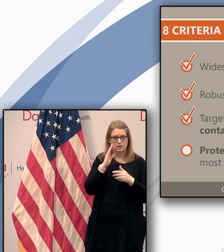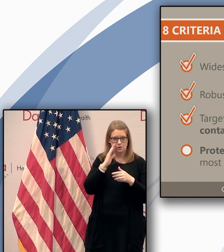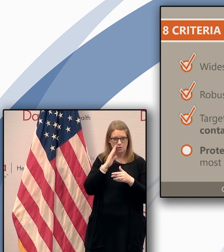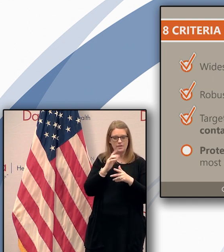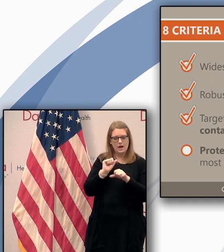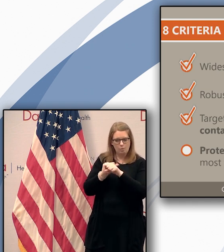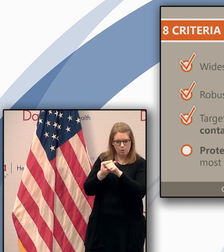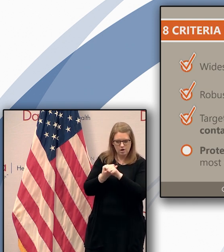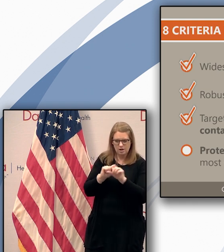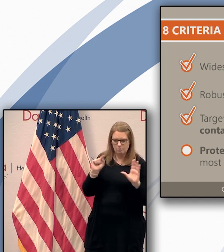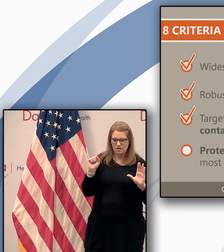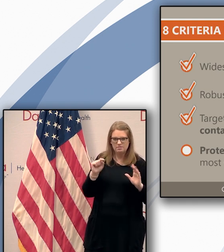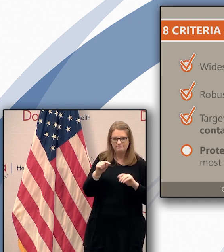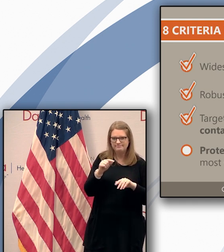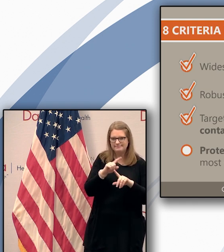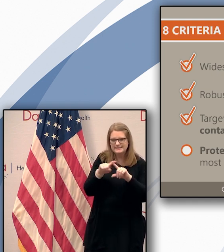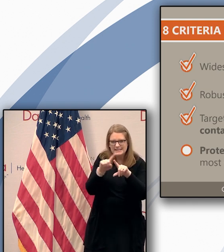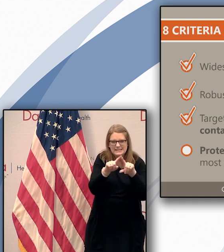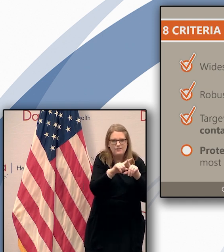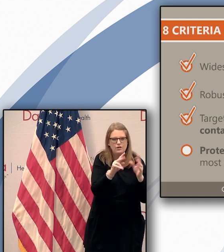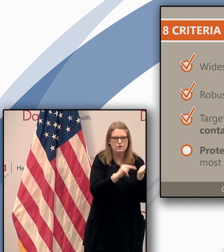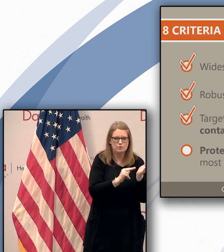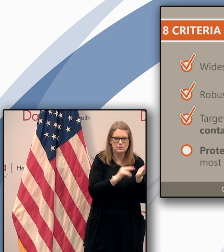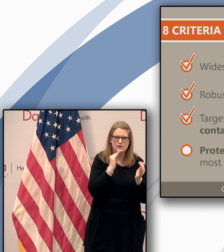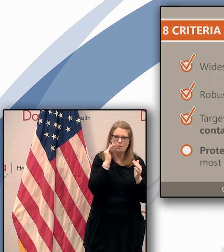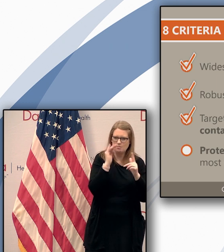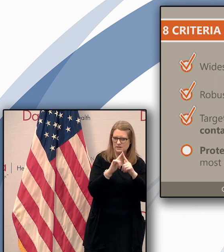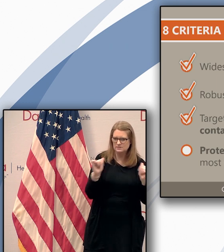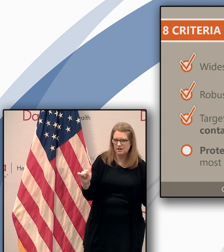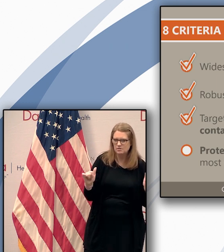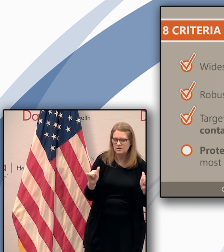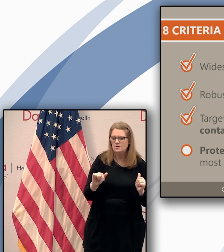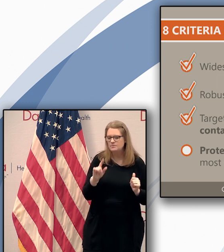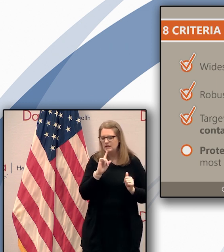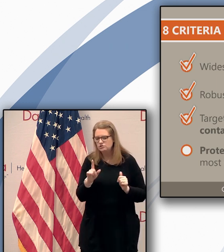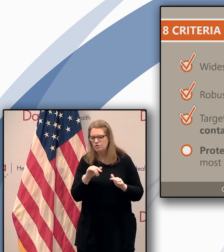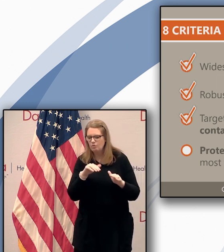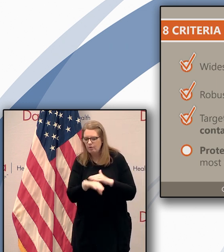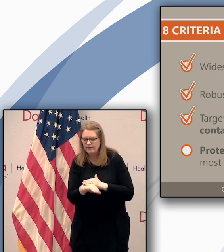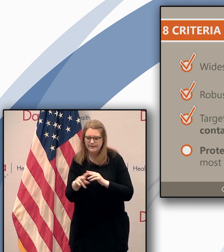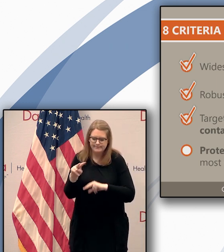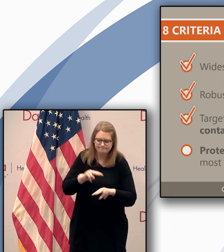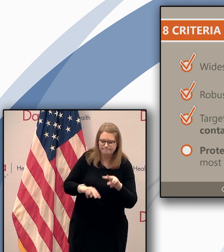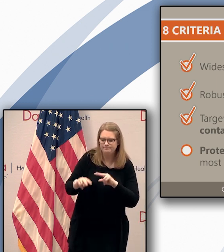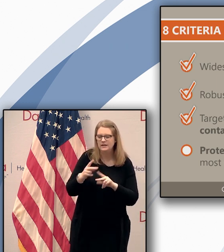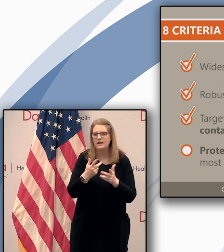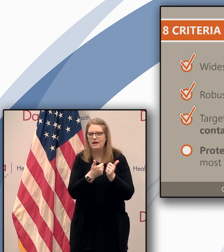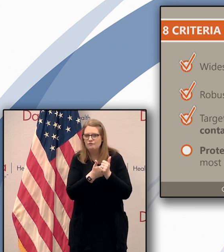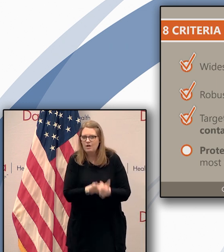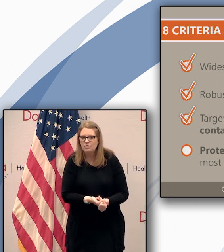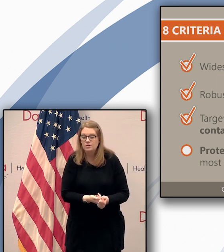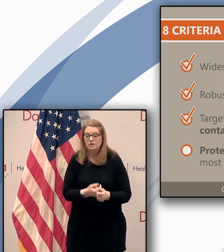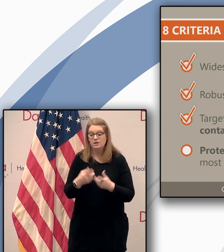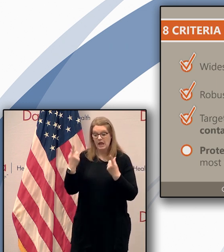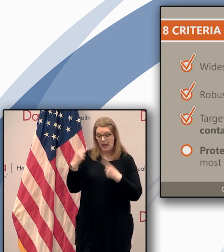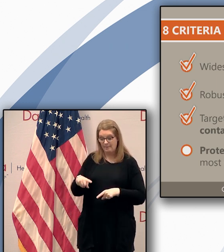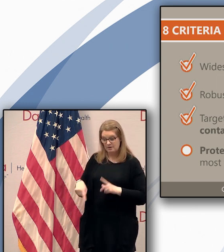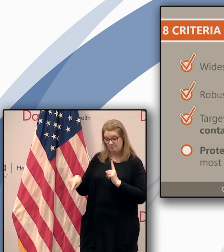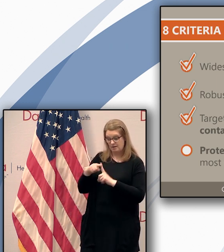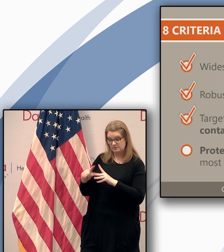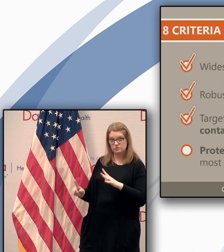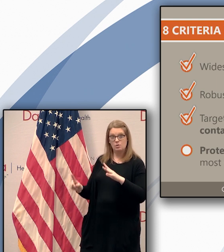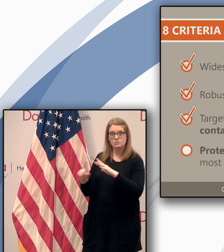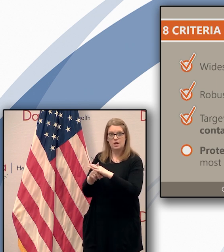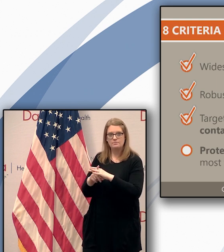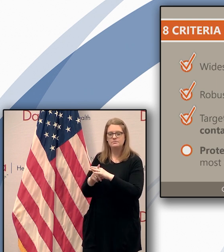facilities to ensure proper protocols are being followed uh and we're getting in and doing testing when we have the first positive we try to get